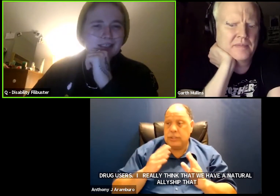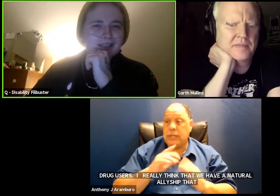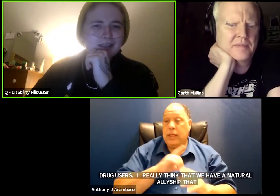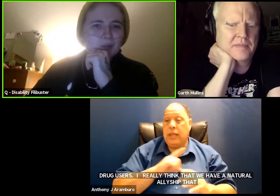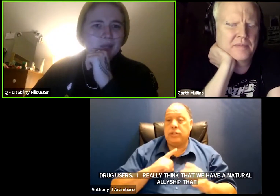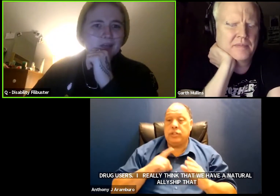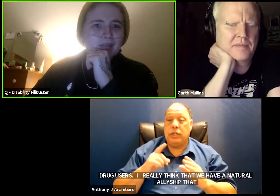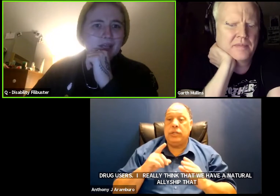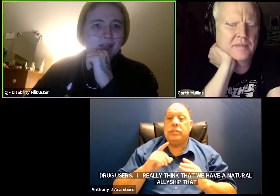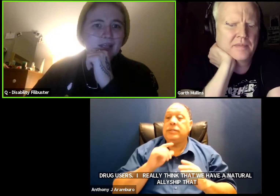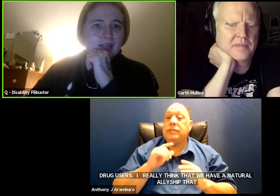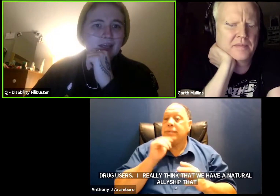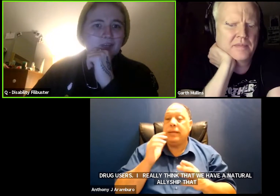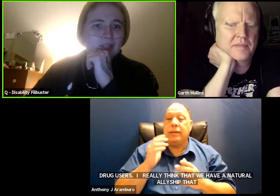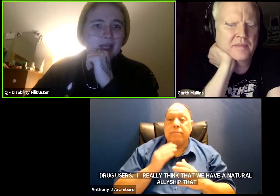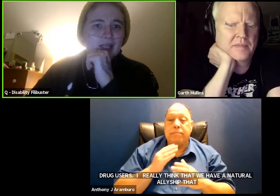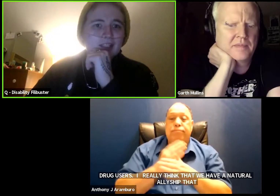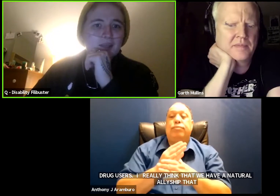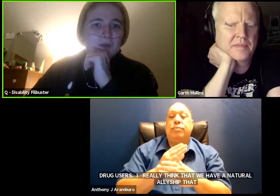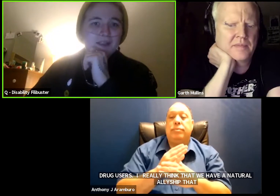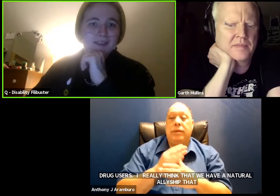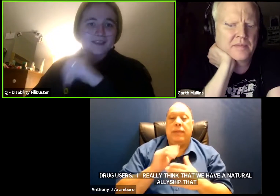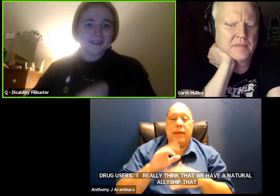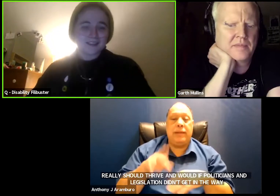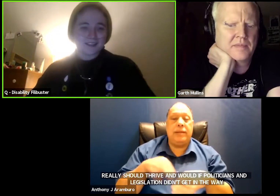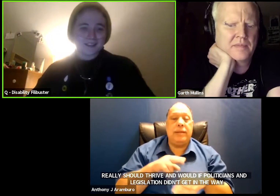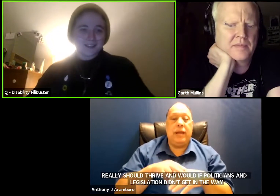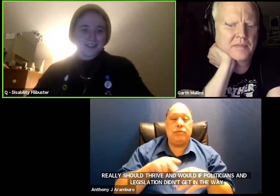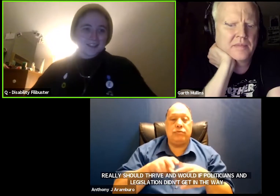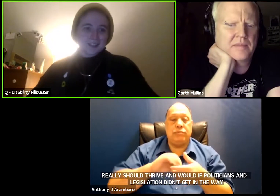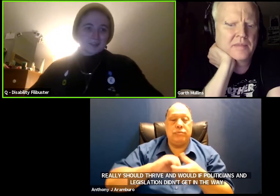didn't get in the way of that that natural allyship